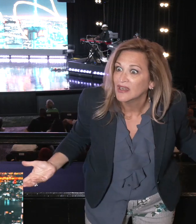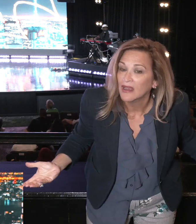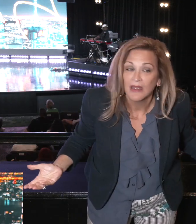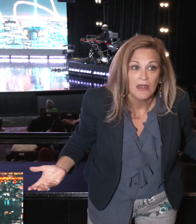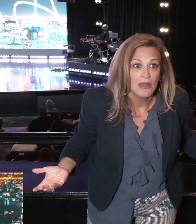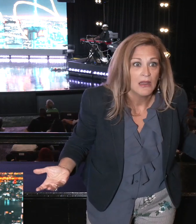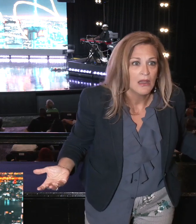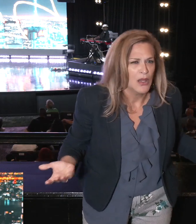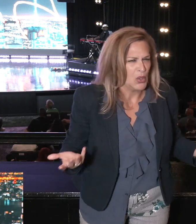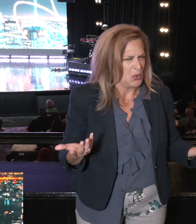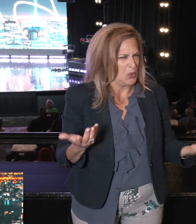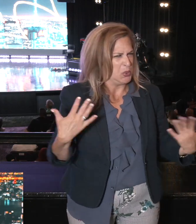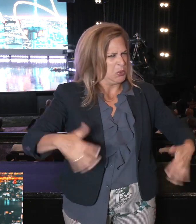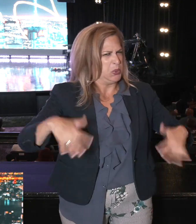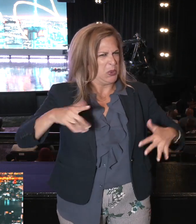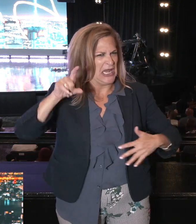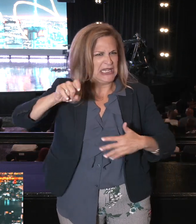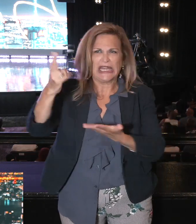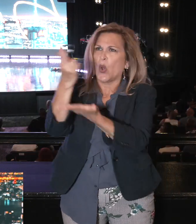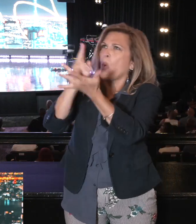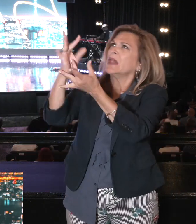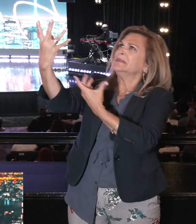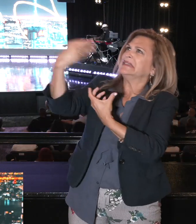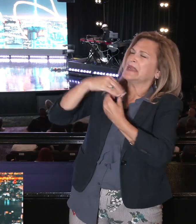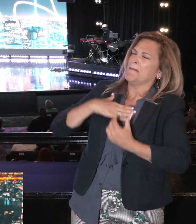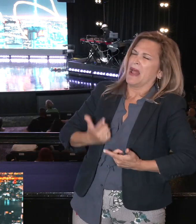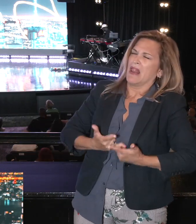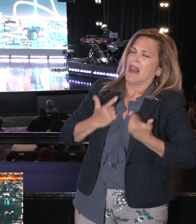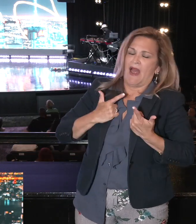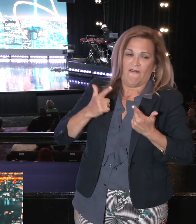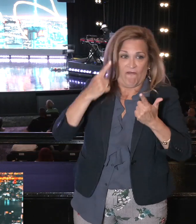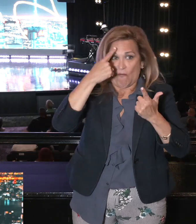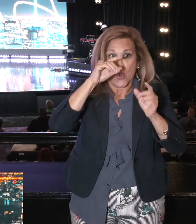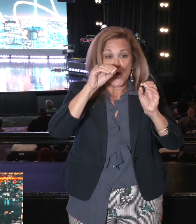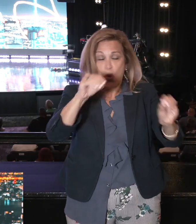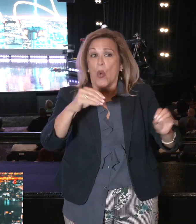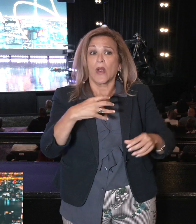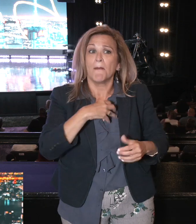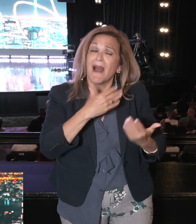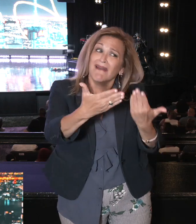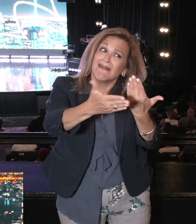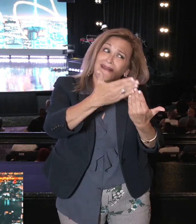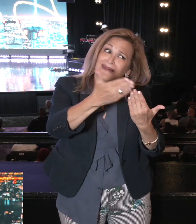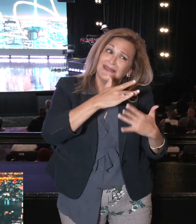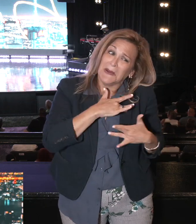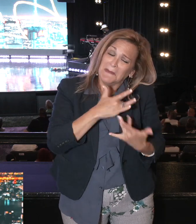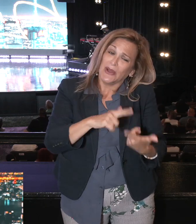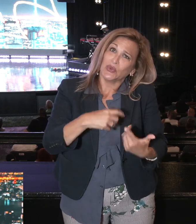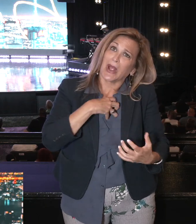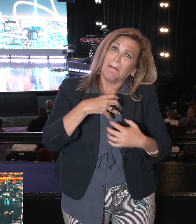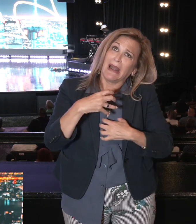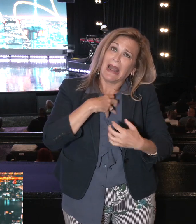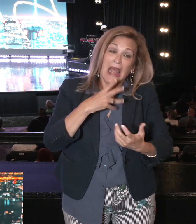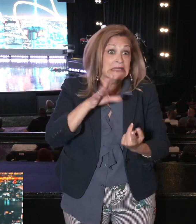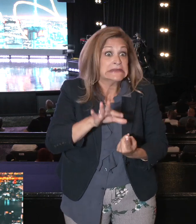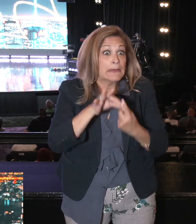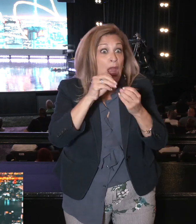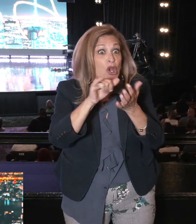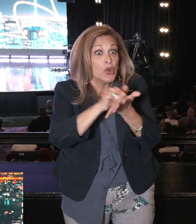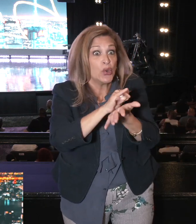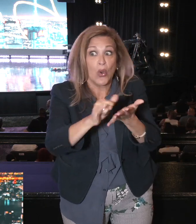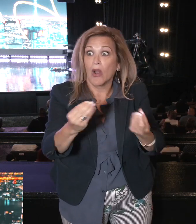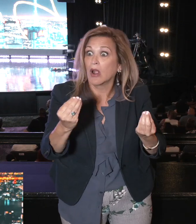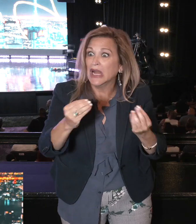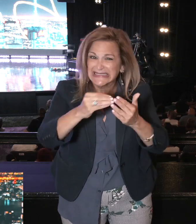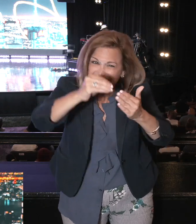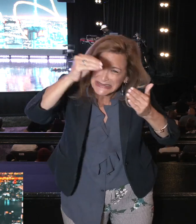I mean, we need the Holy Spirit in our lives in order for us to do that. Because it's so easy to complain about things. Especially living in New York. The